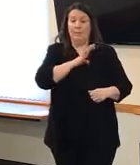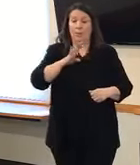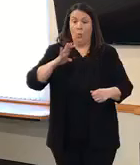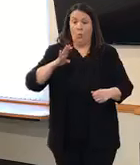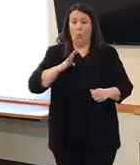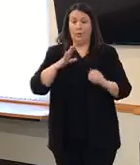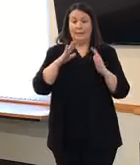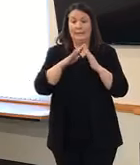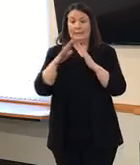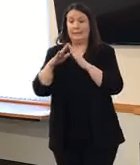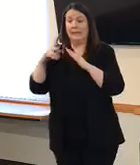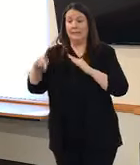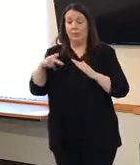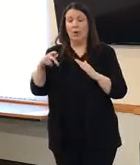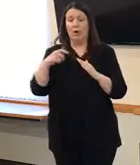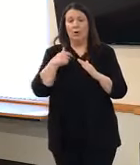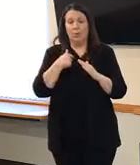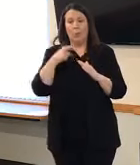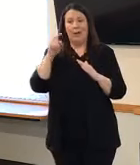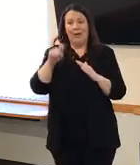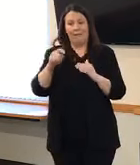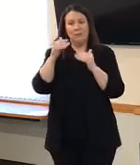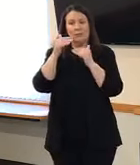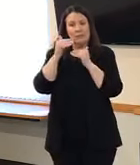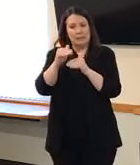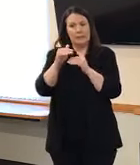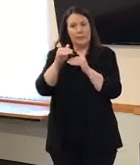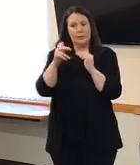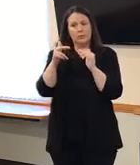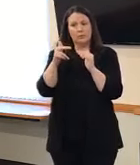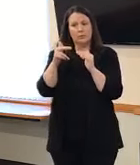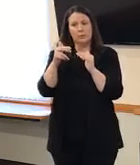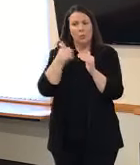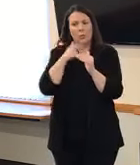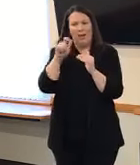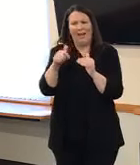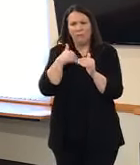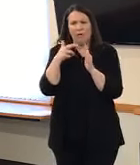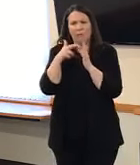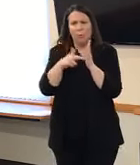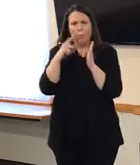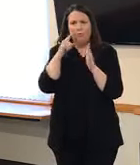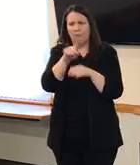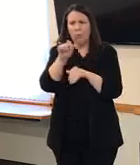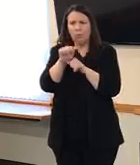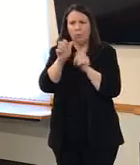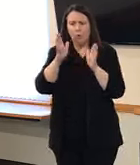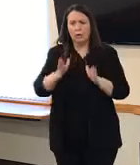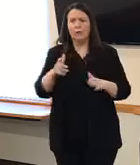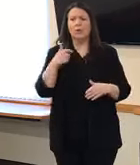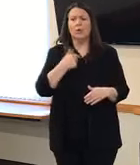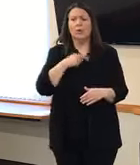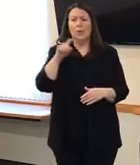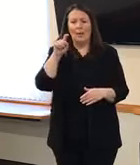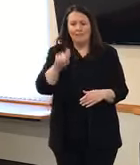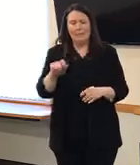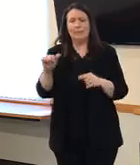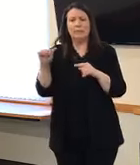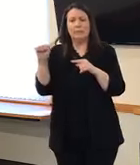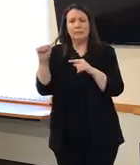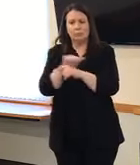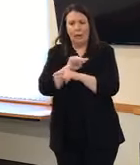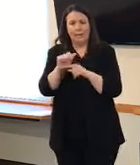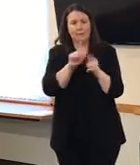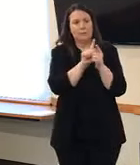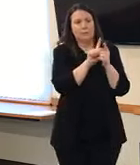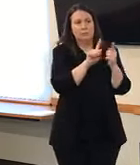place measures that all employers should be putting in place. And that is trying to ensure that we are enforcing and practicing those social